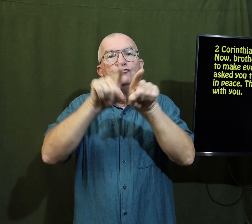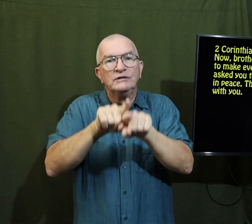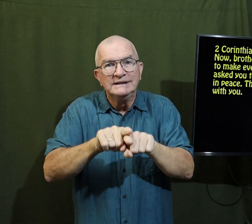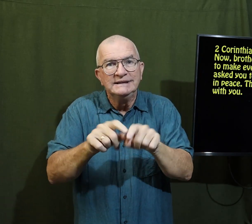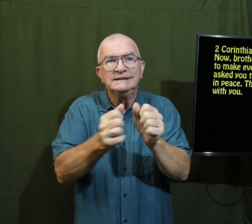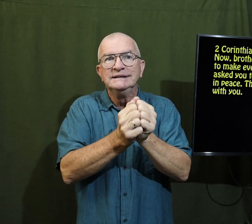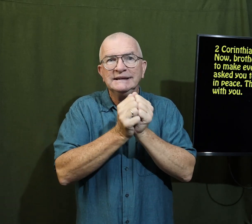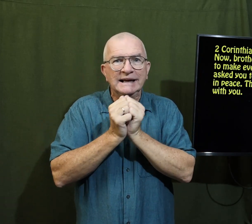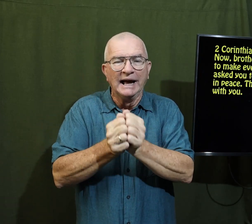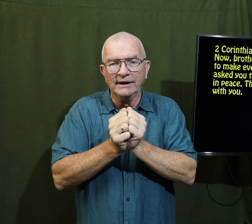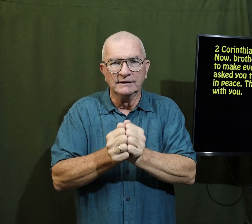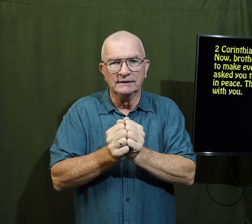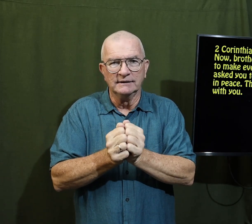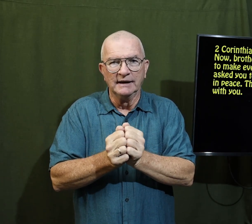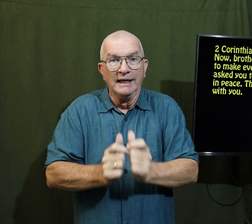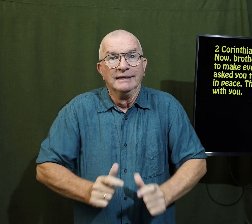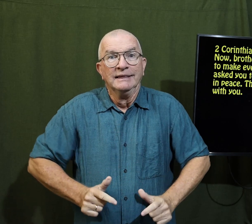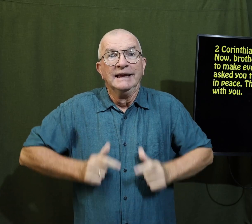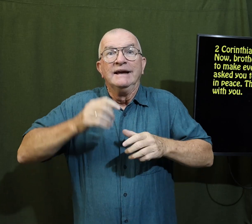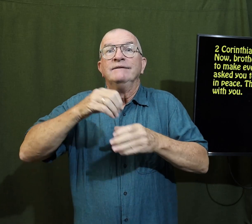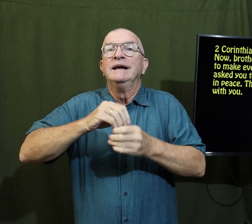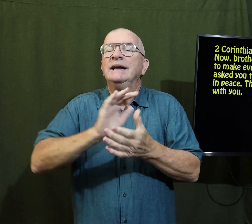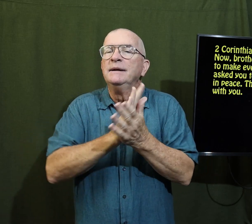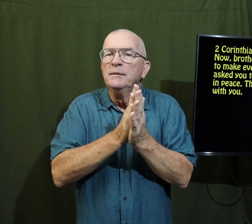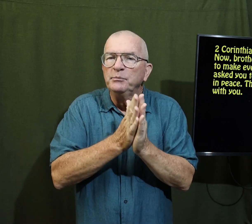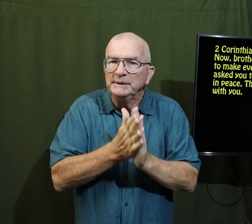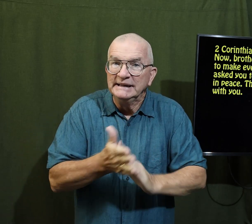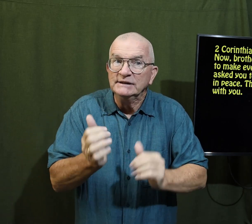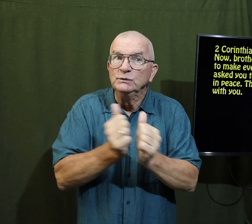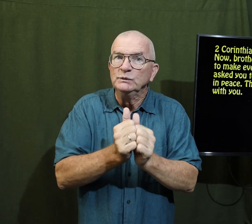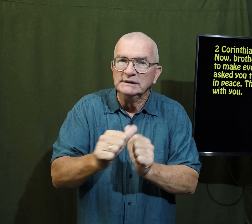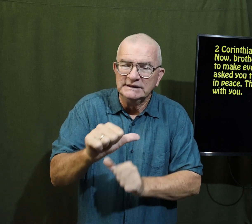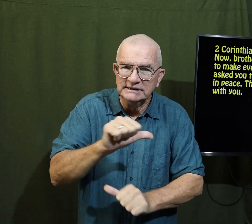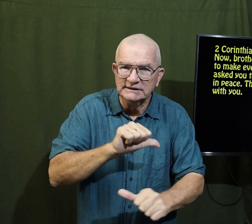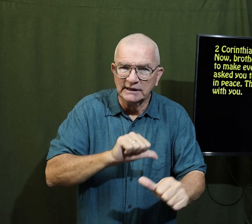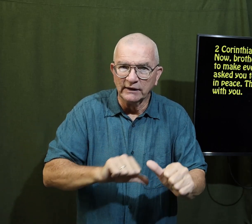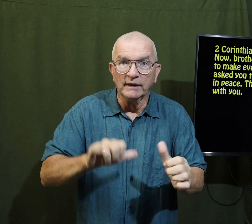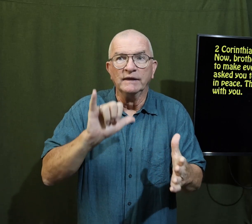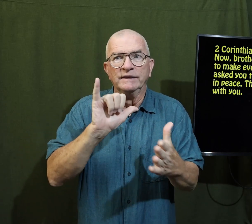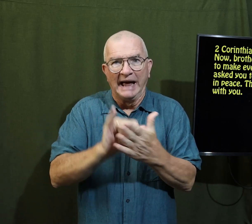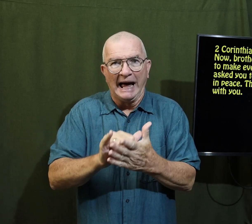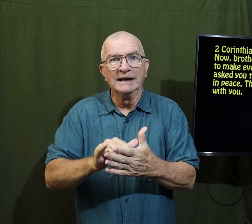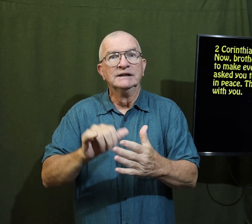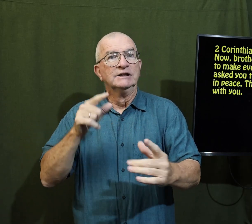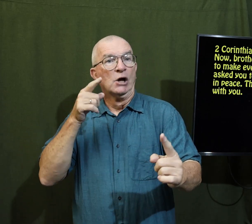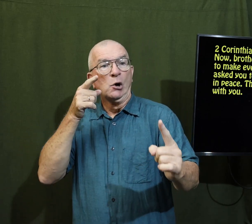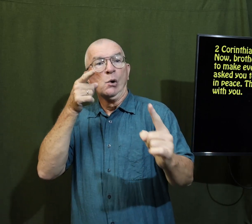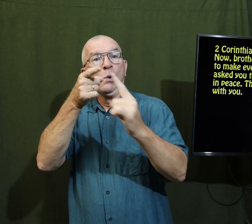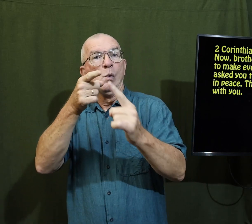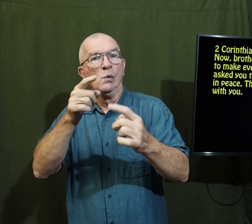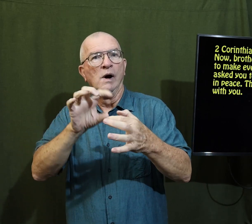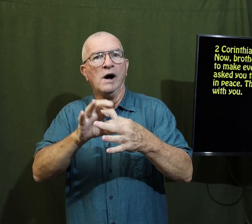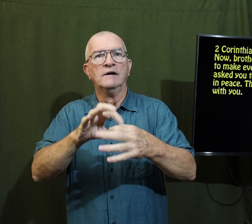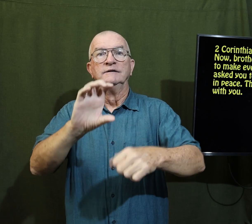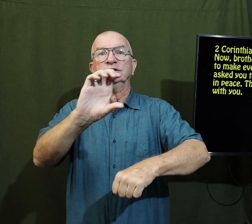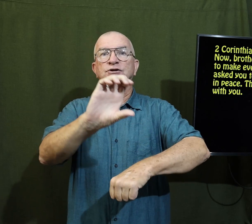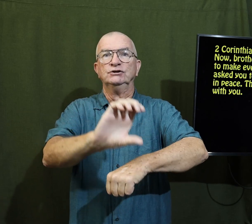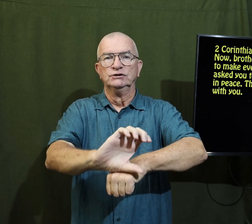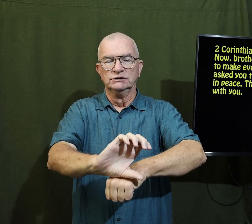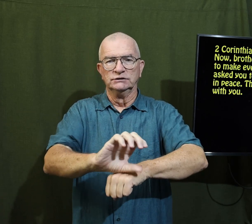agree together live in peace with each other that's the goal of the